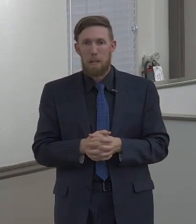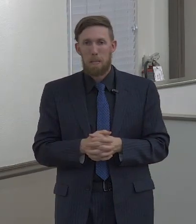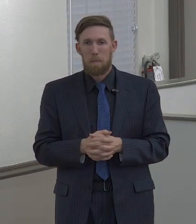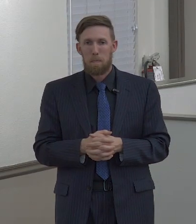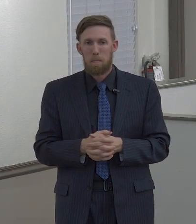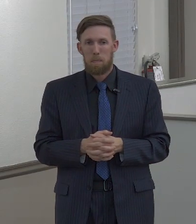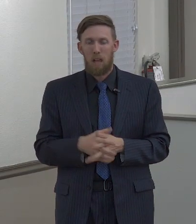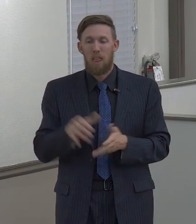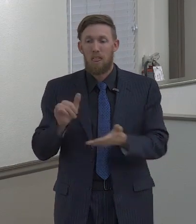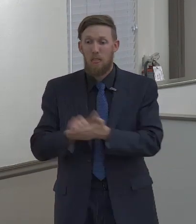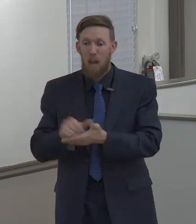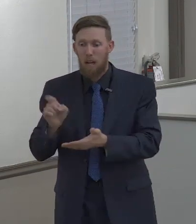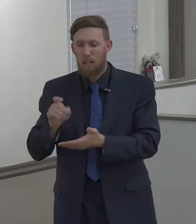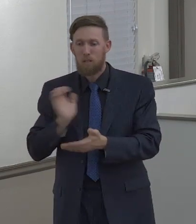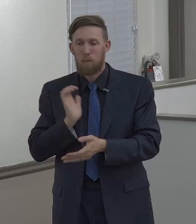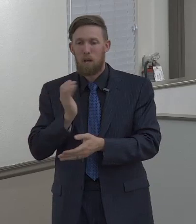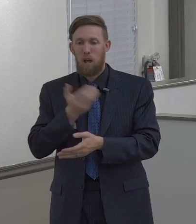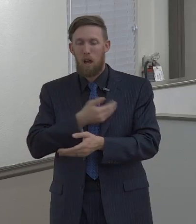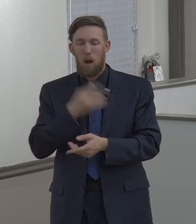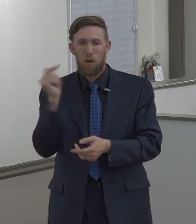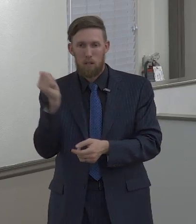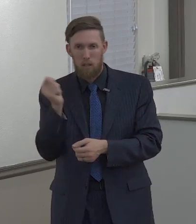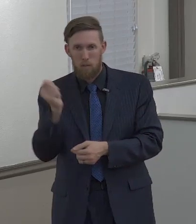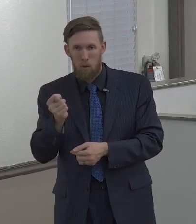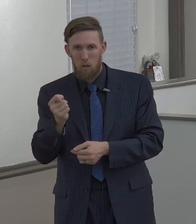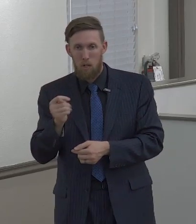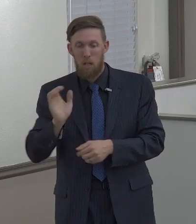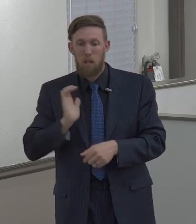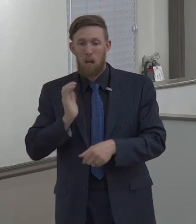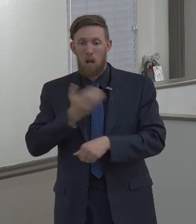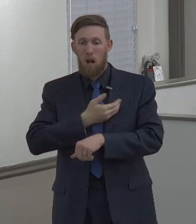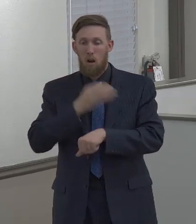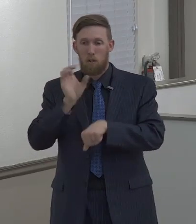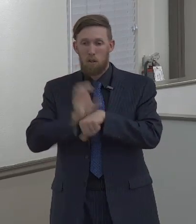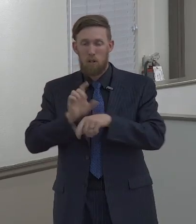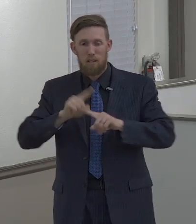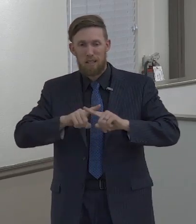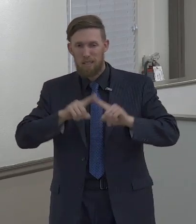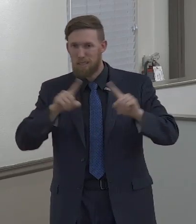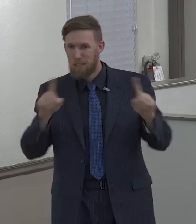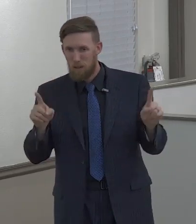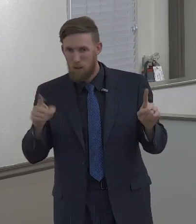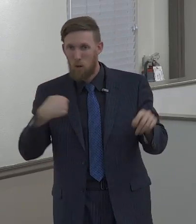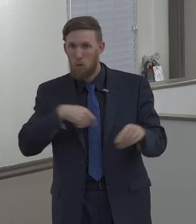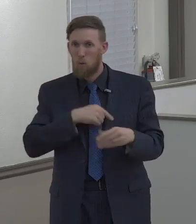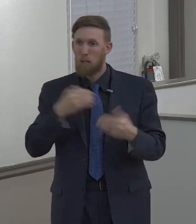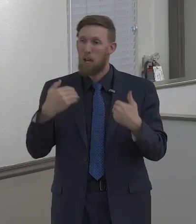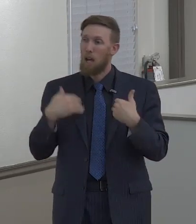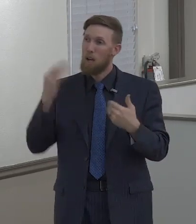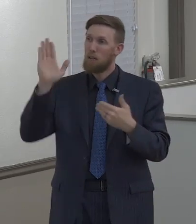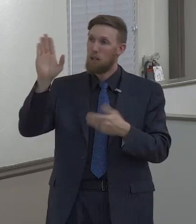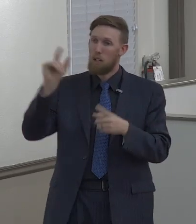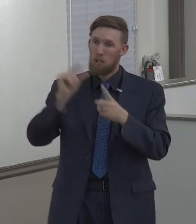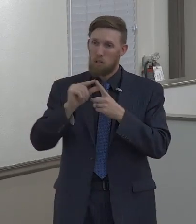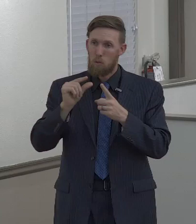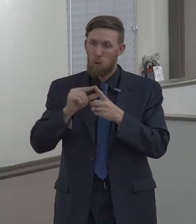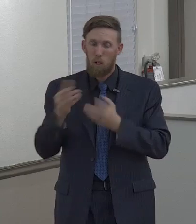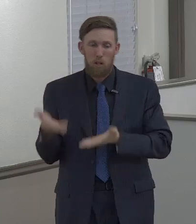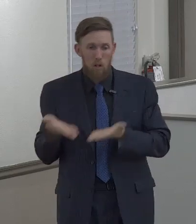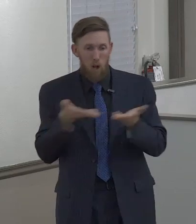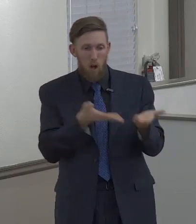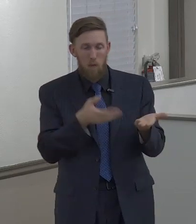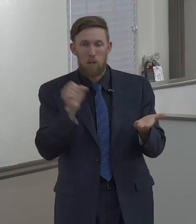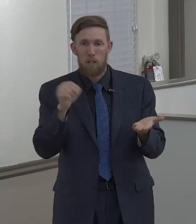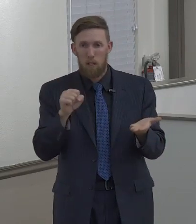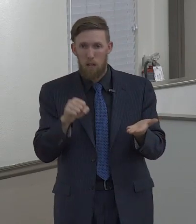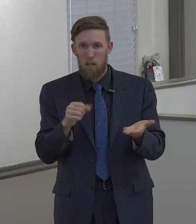of the church. That we are different. That we have the Word of God as what we